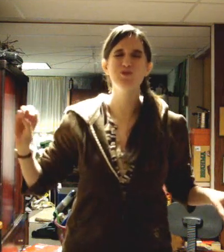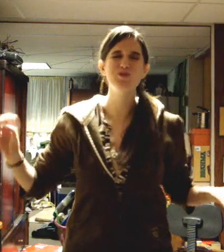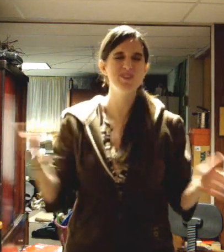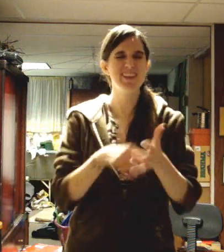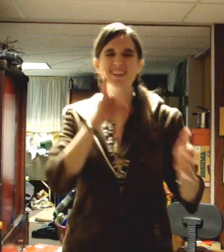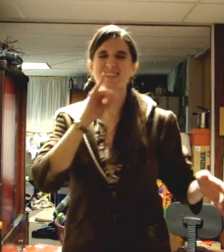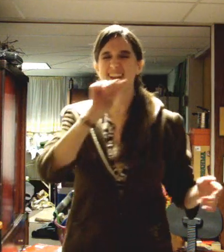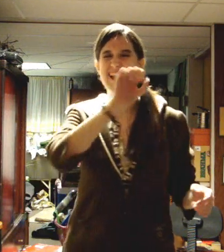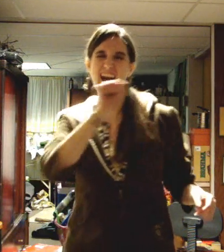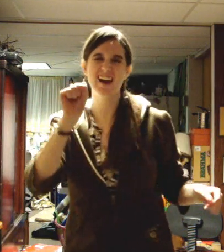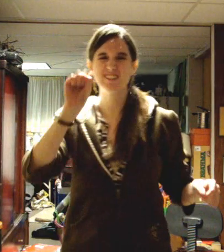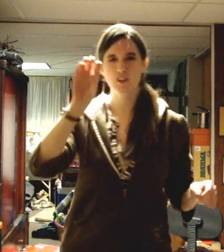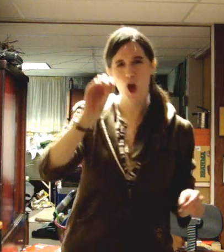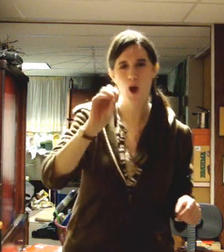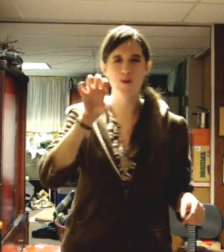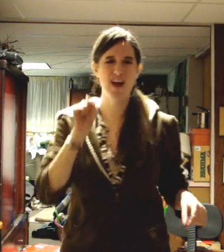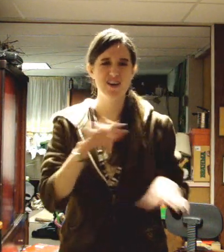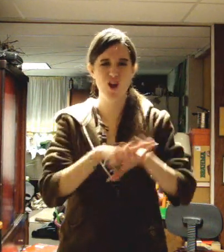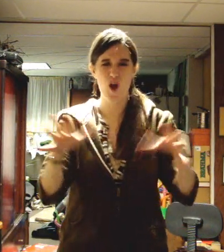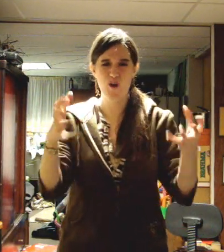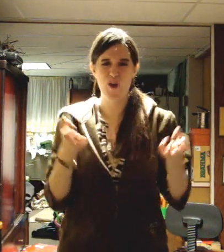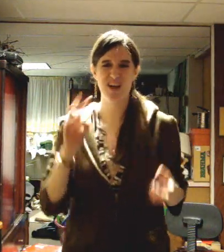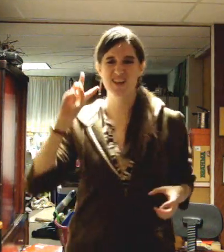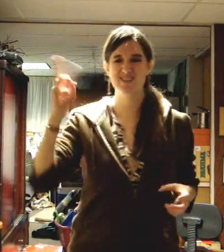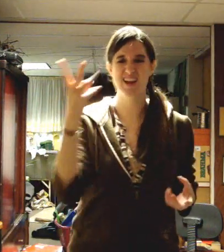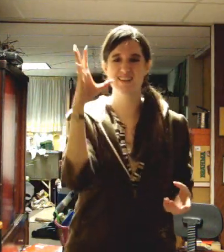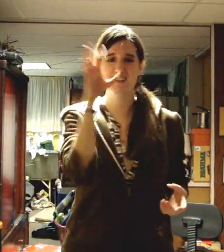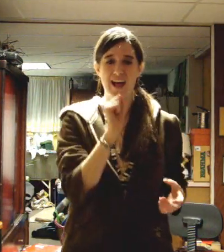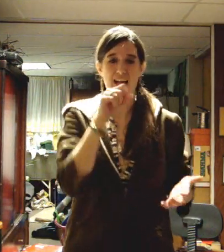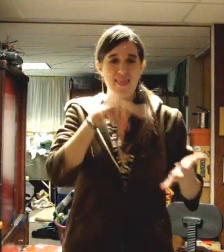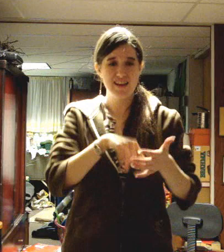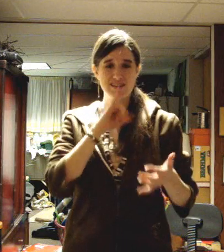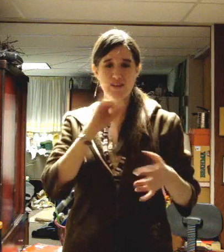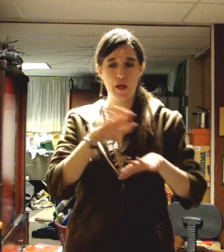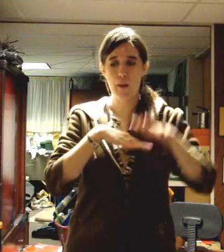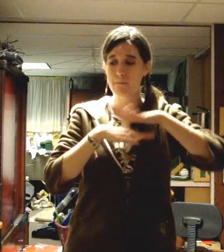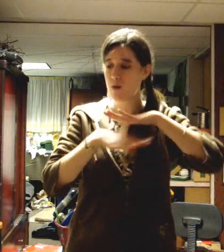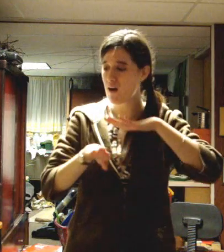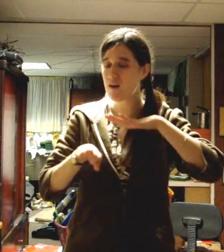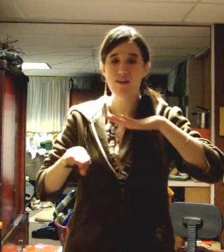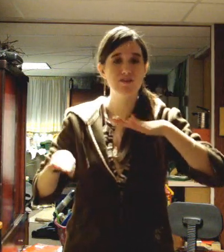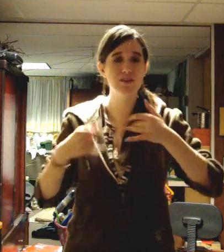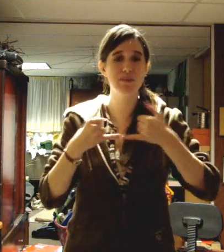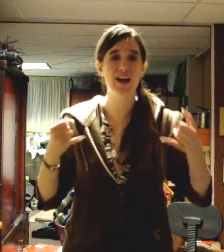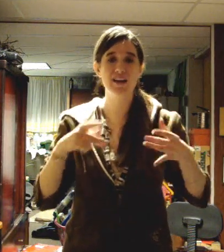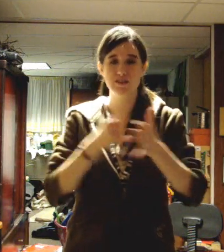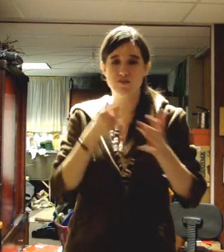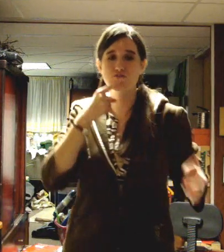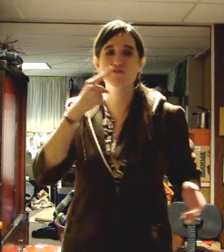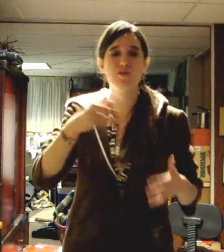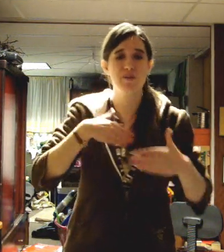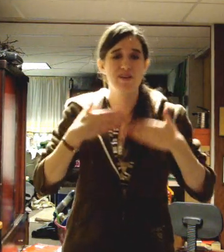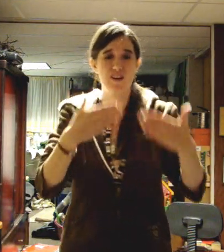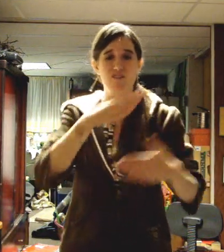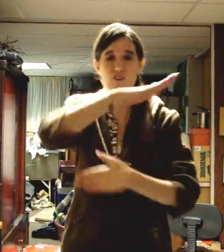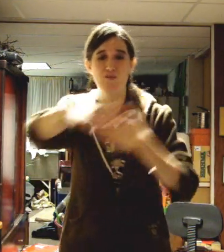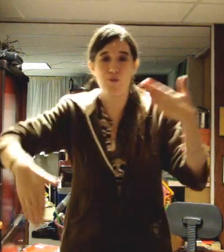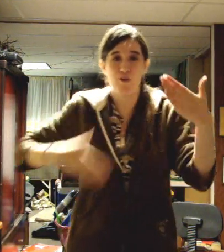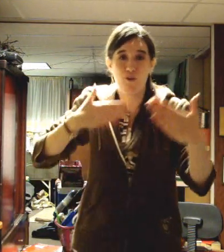This isn't so much fun I'm second guess This is the part of the line It's true I